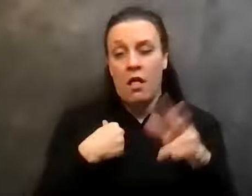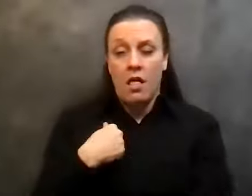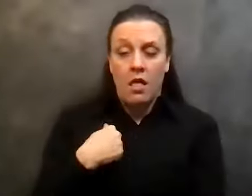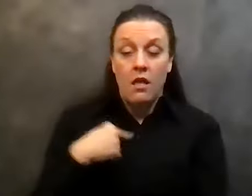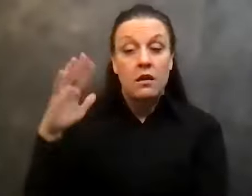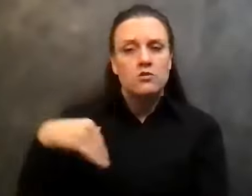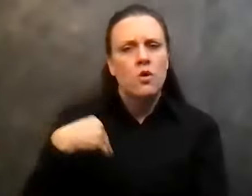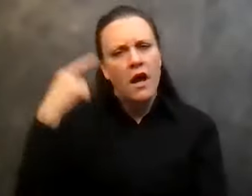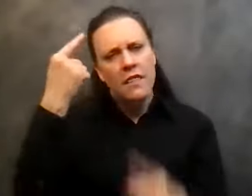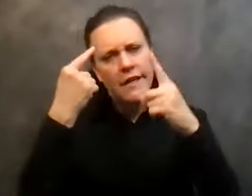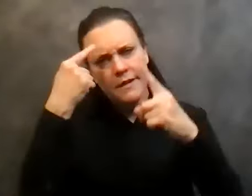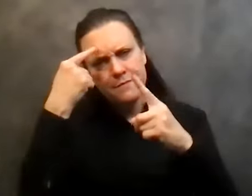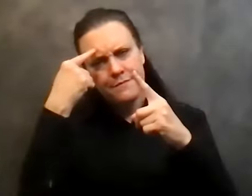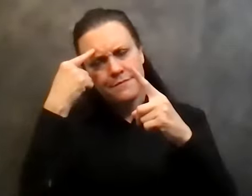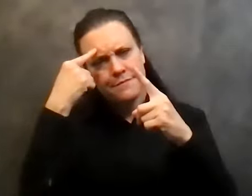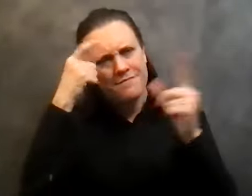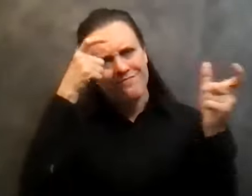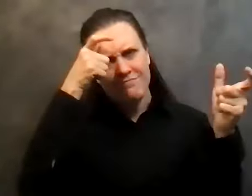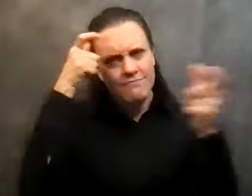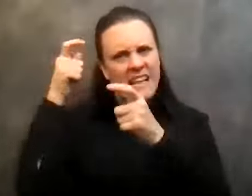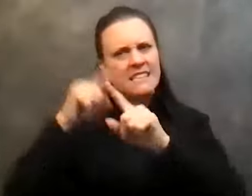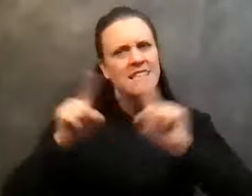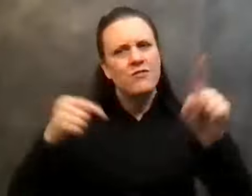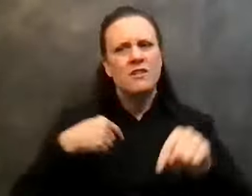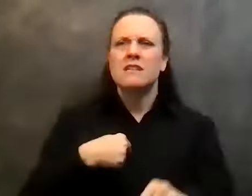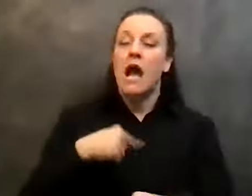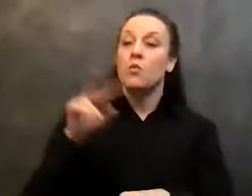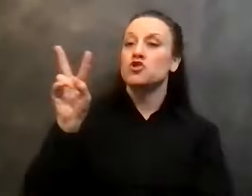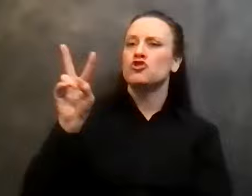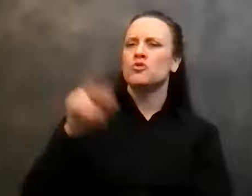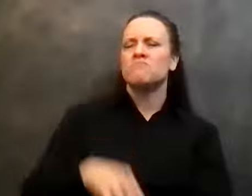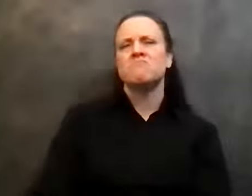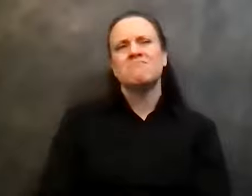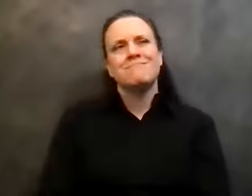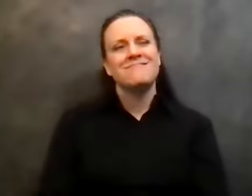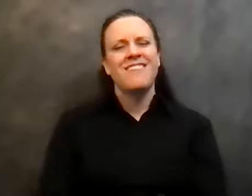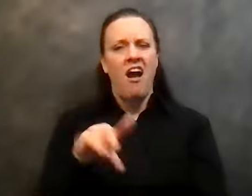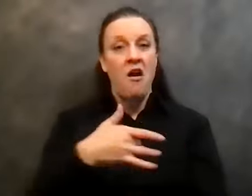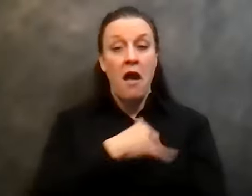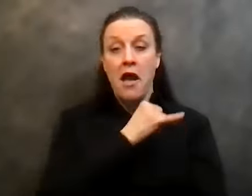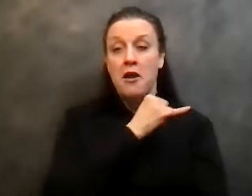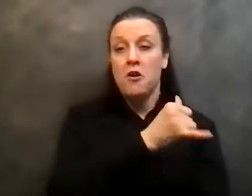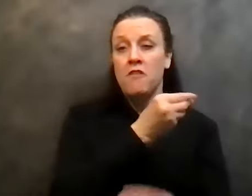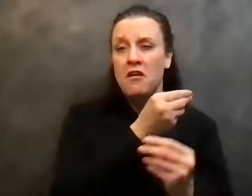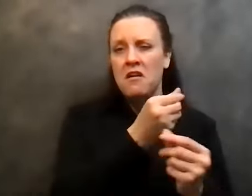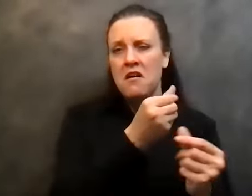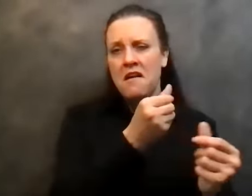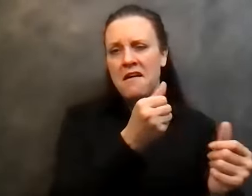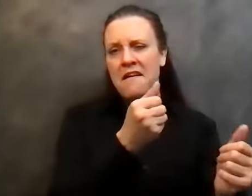differently. And it's two o'clock in the afternoon. I started to think, you know, and you made to like,